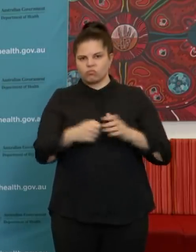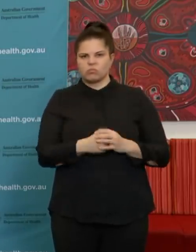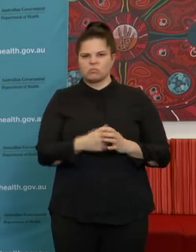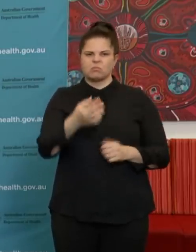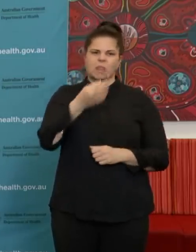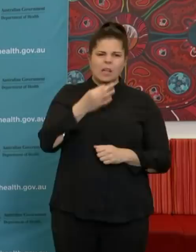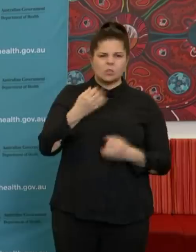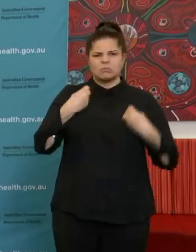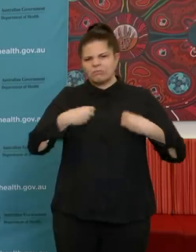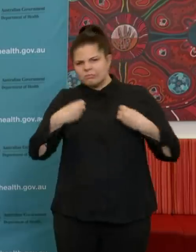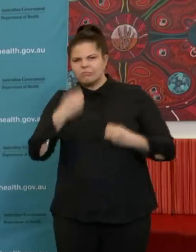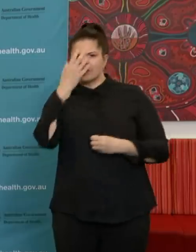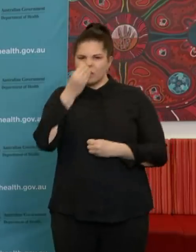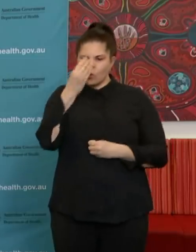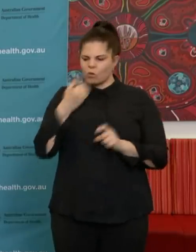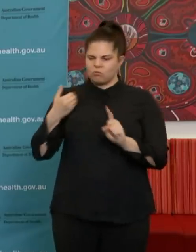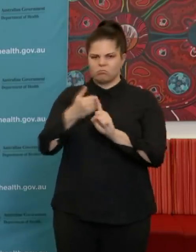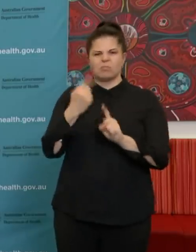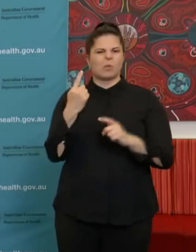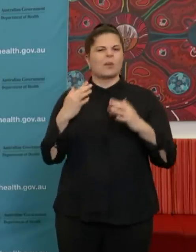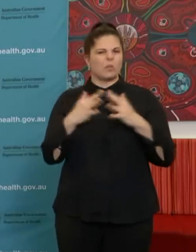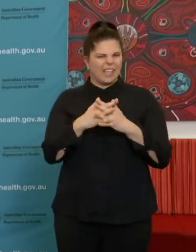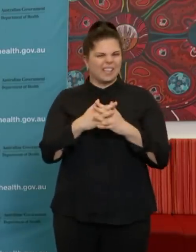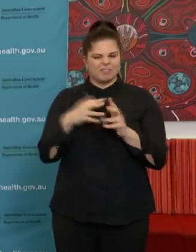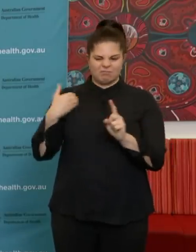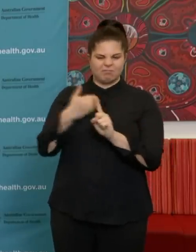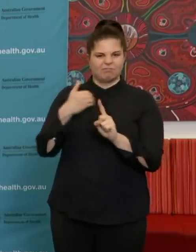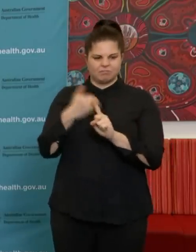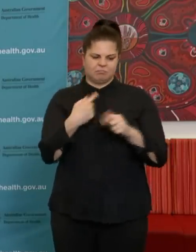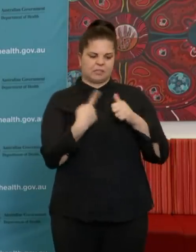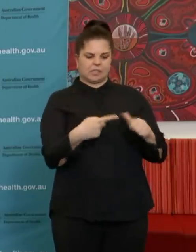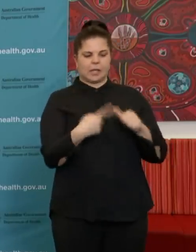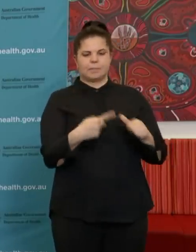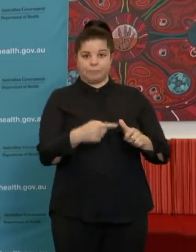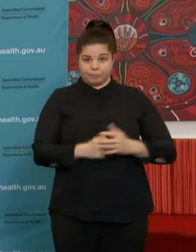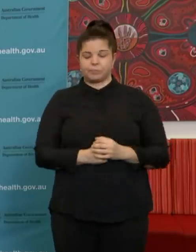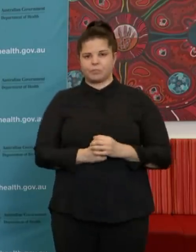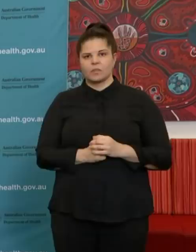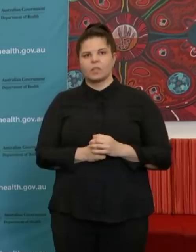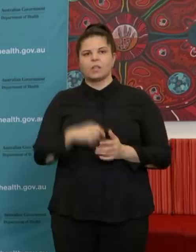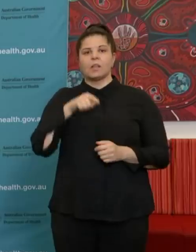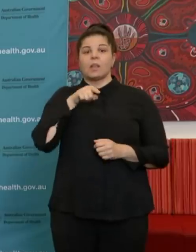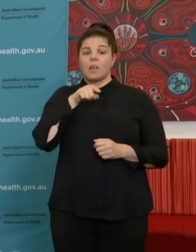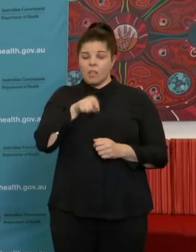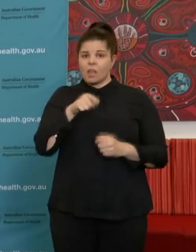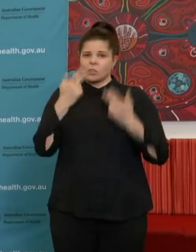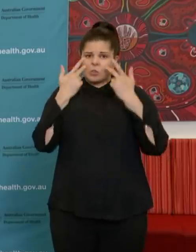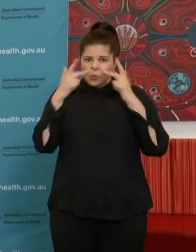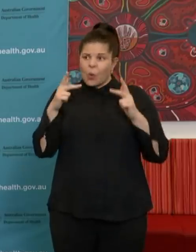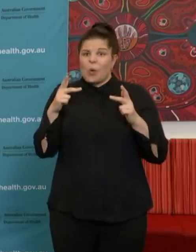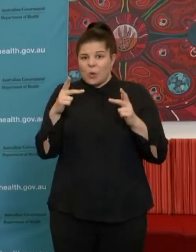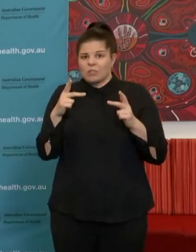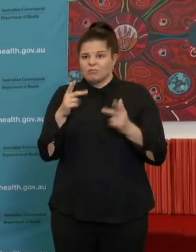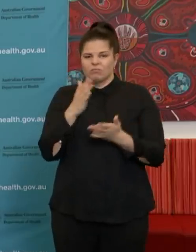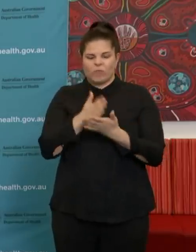-like illness in the past week. That is demonstrating that actually it's decreasing since